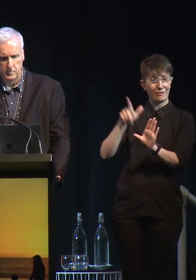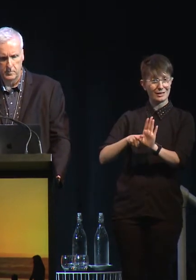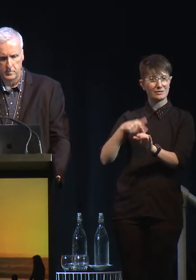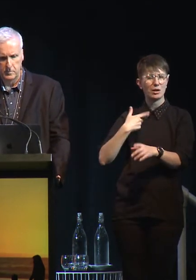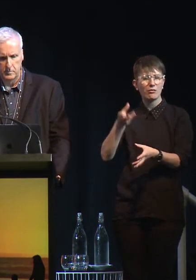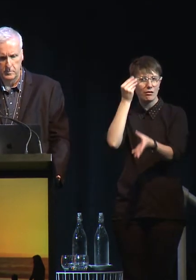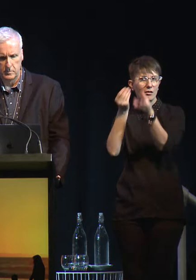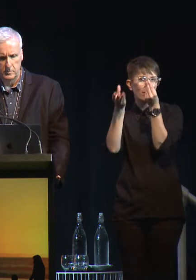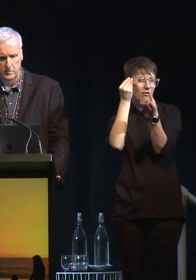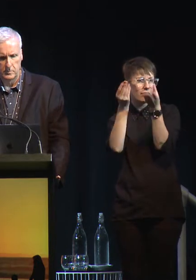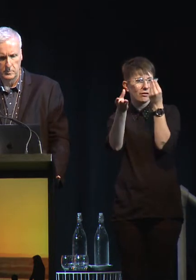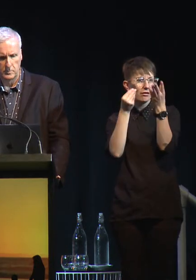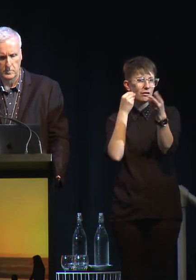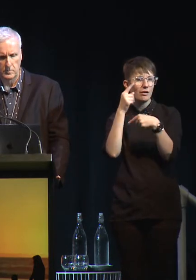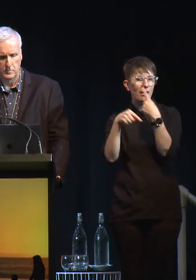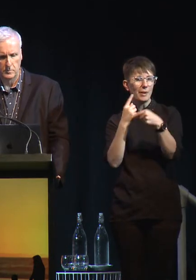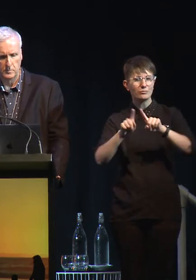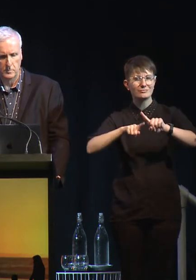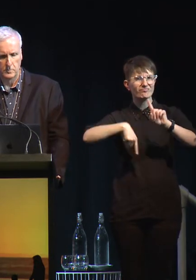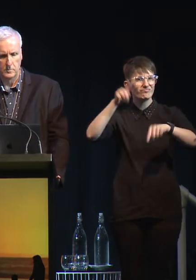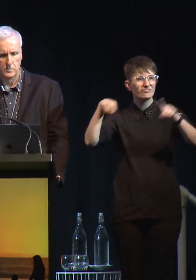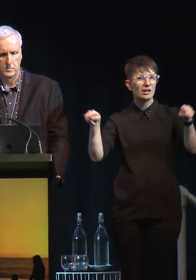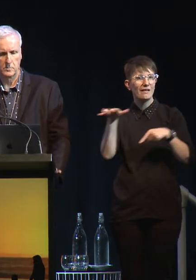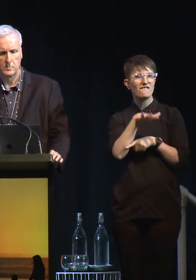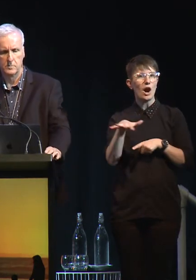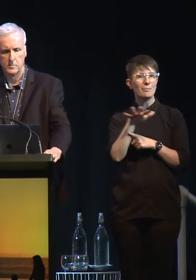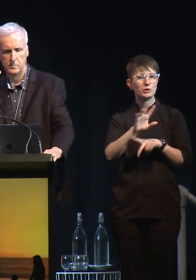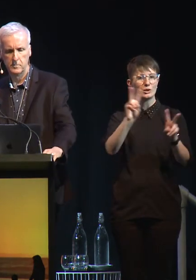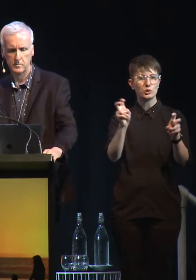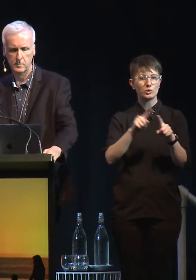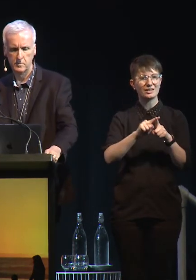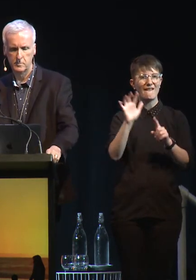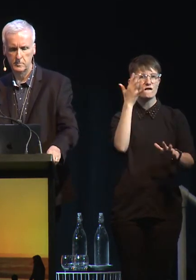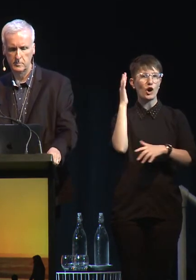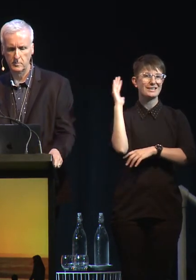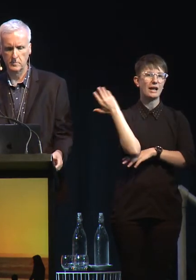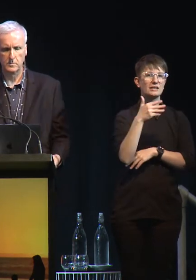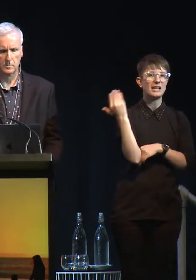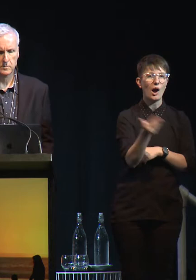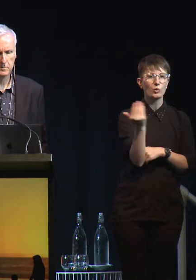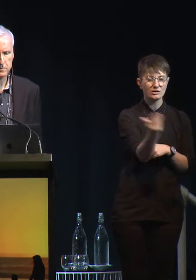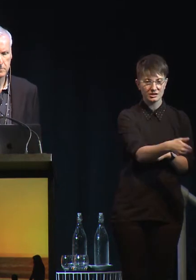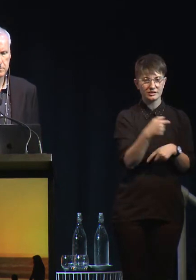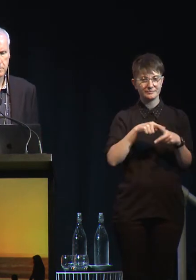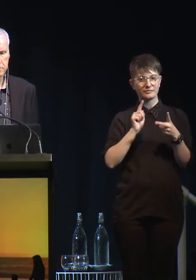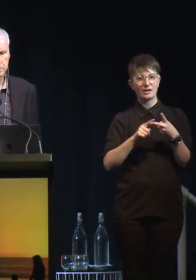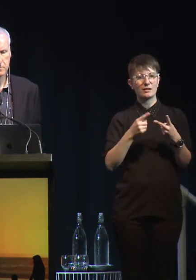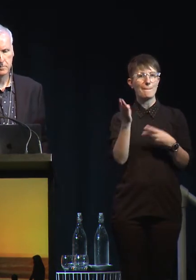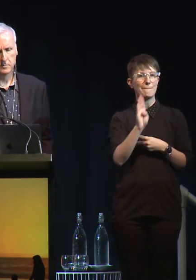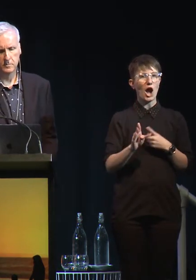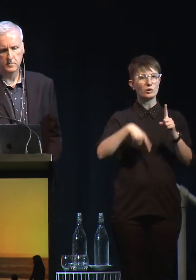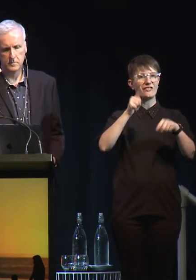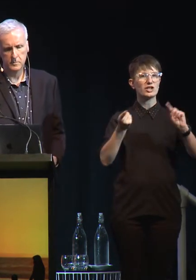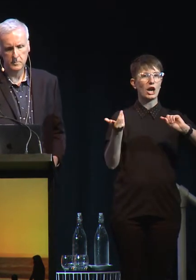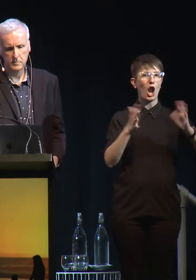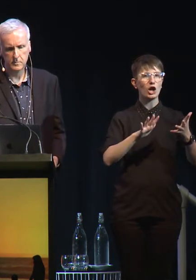environmental issues out there. Deforestation, biodiversity loss, polluted water, dying oceans,